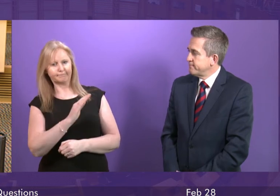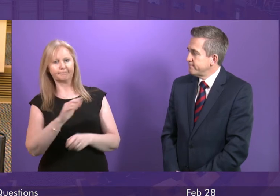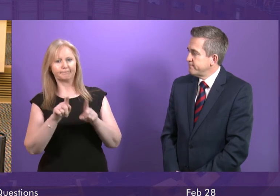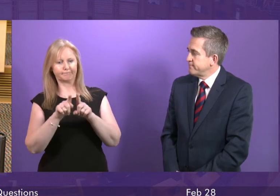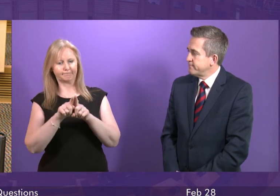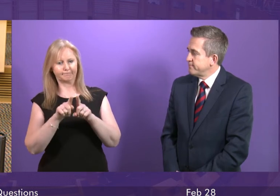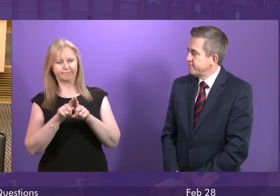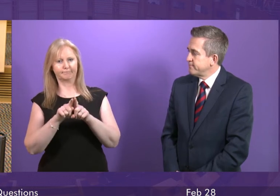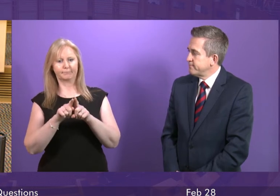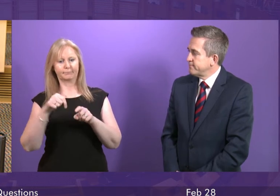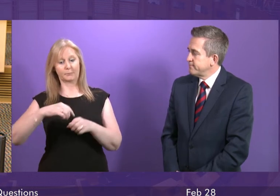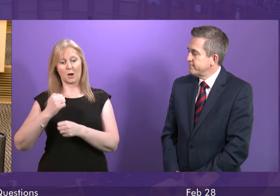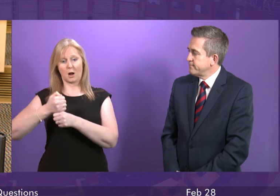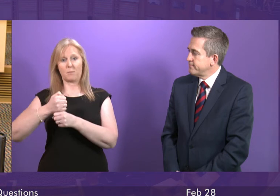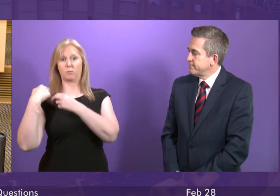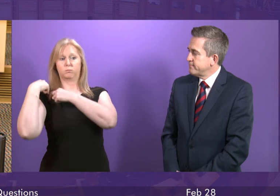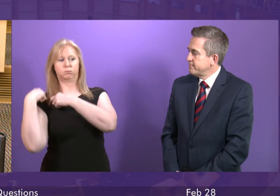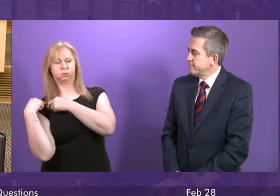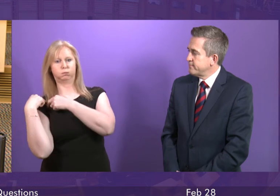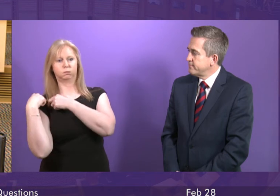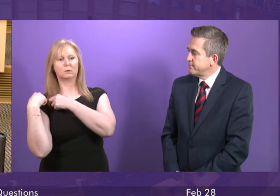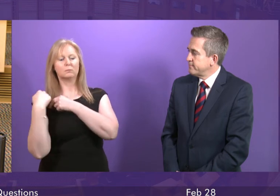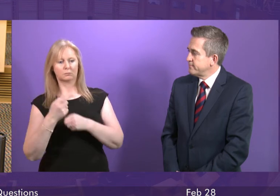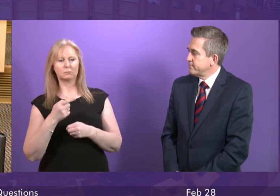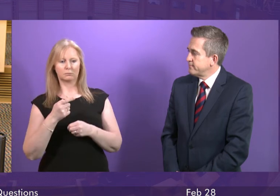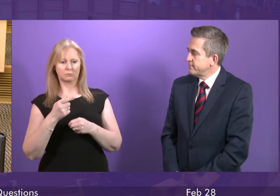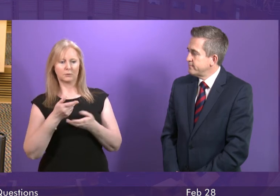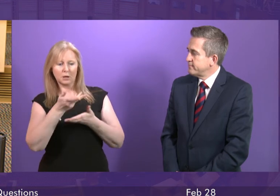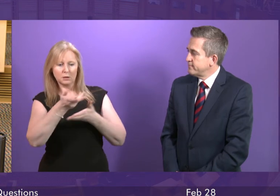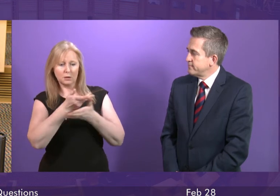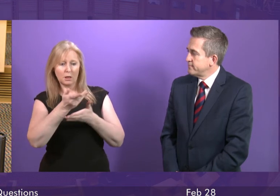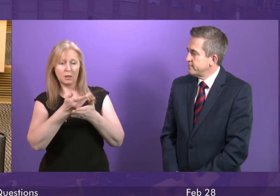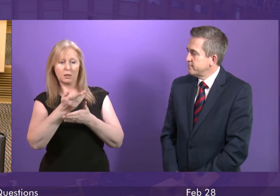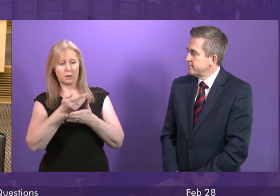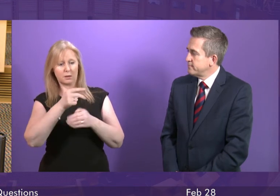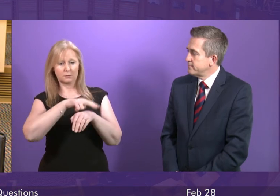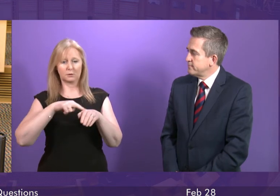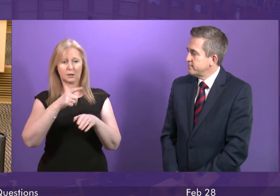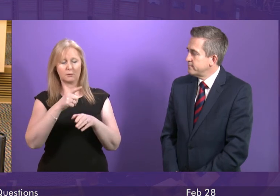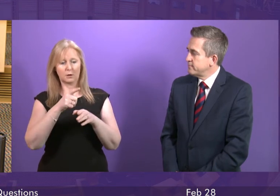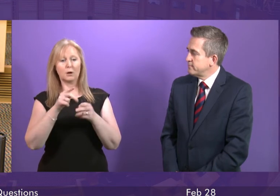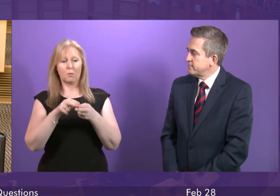this Government took office, consultant radiologists have increased by 45